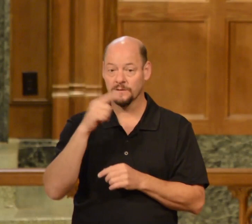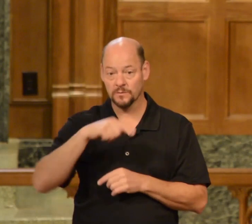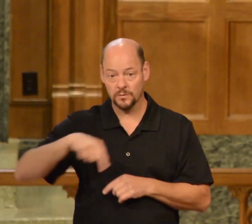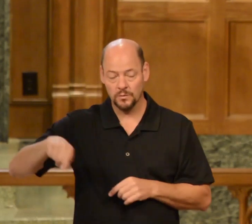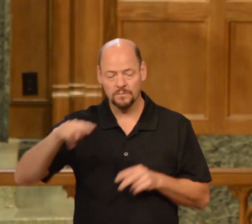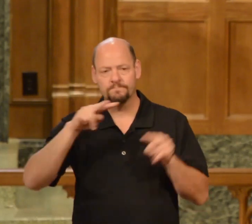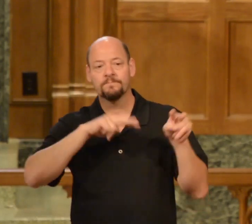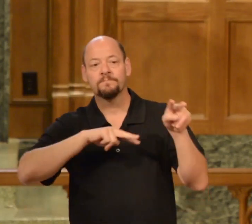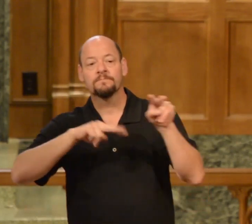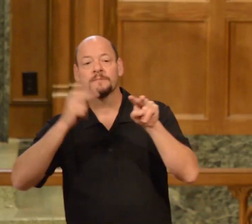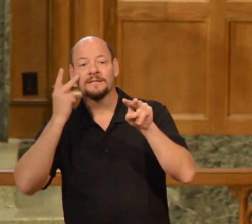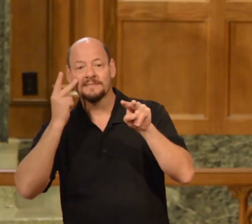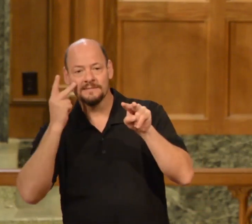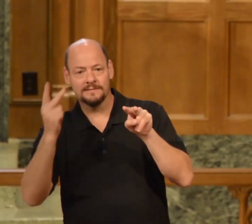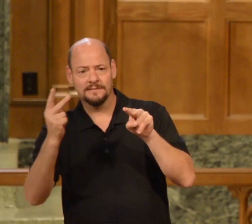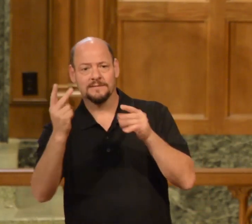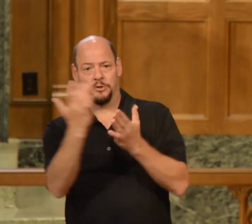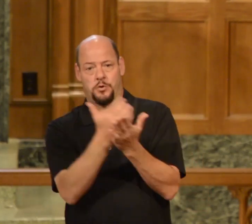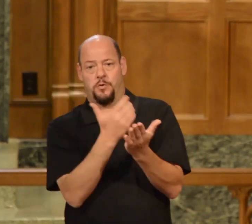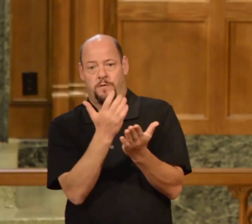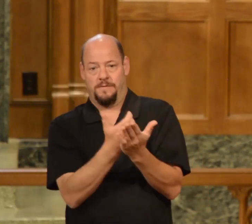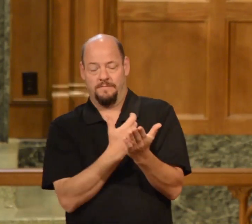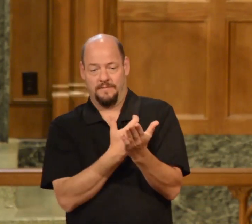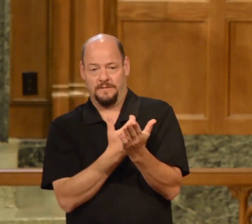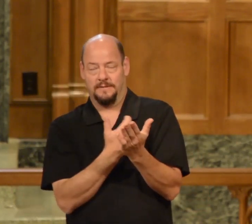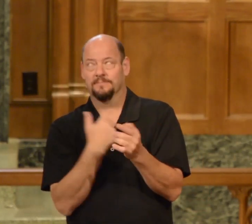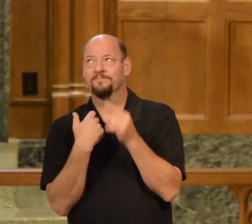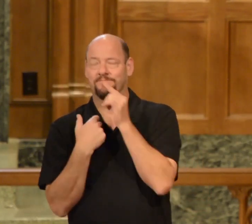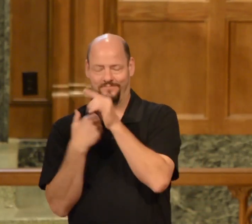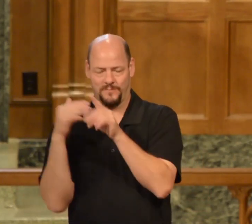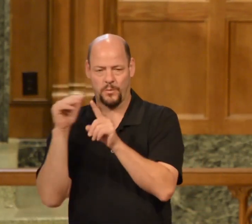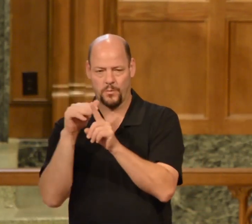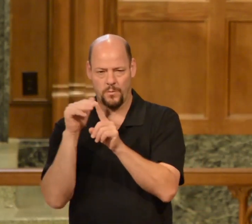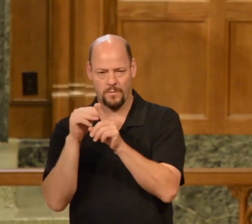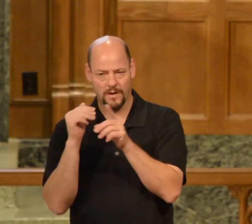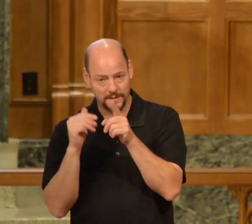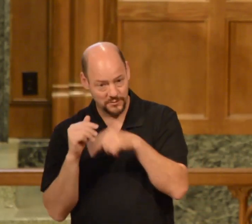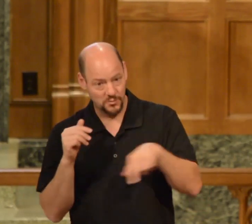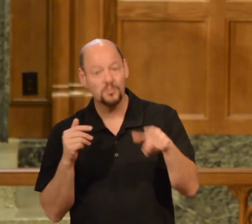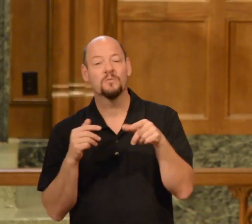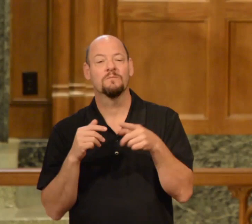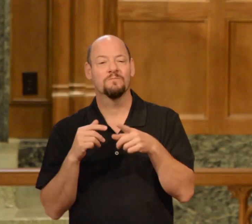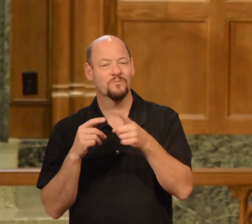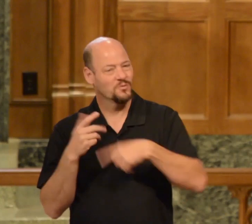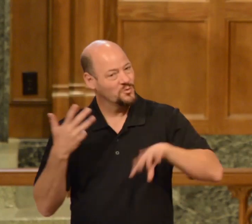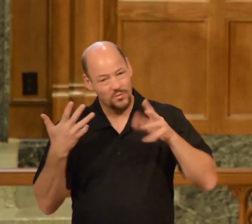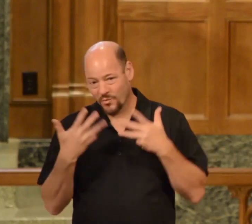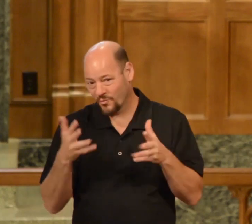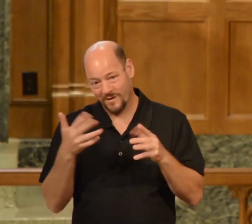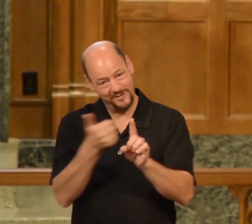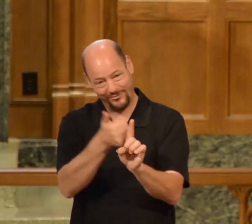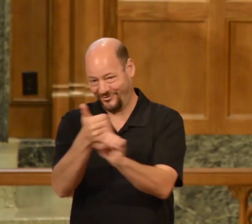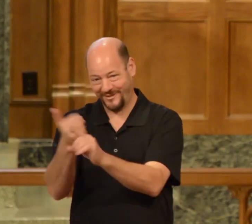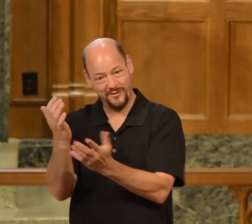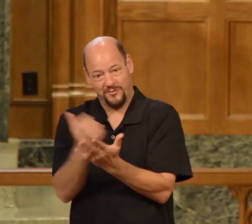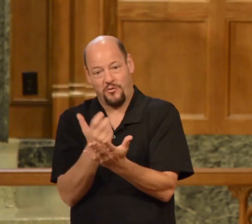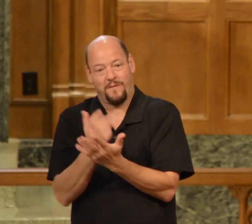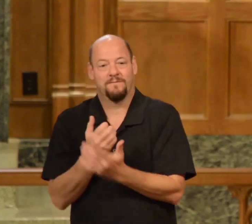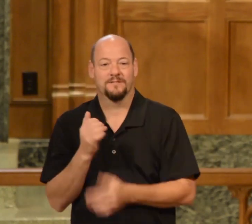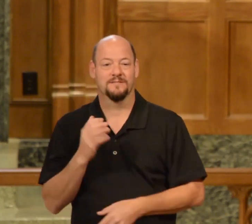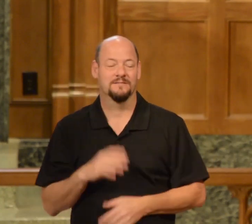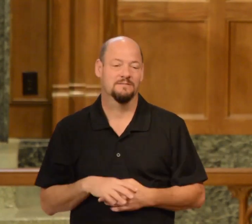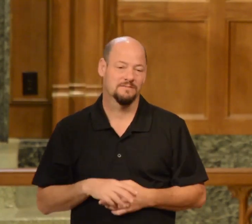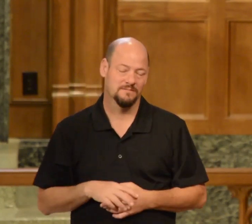to the harvest he reminds you that you are part of the harvested that he has